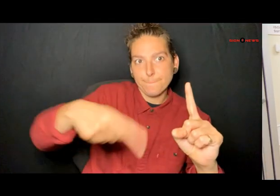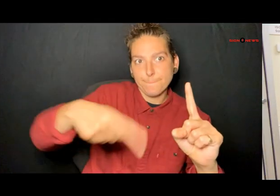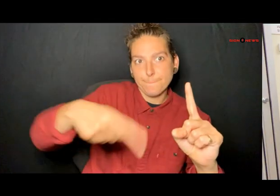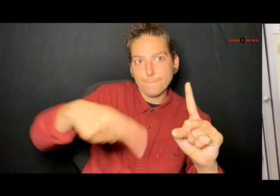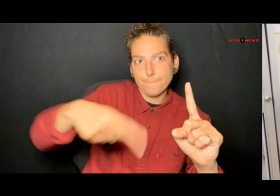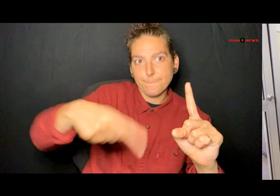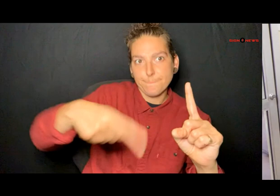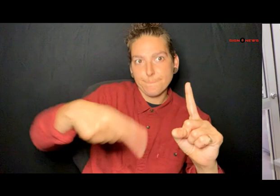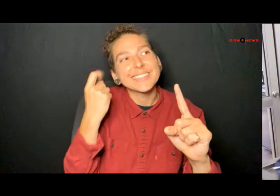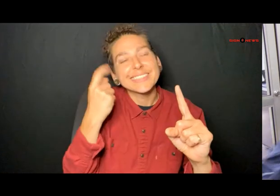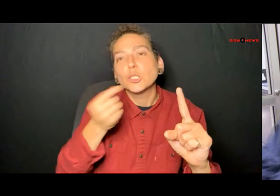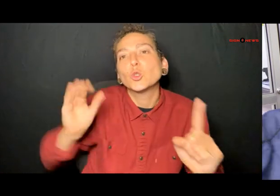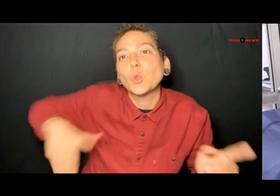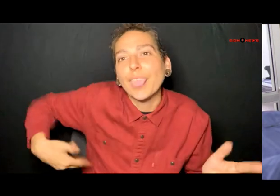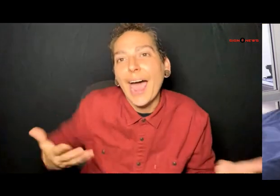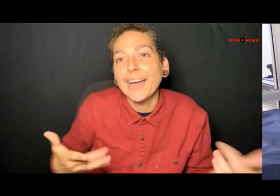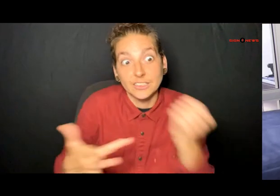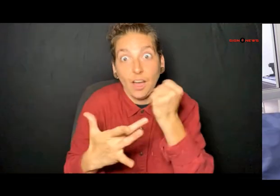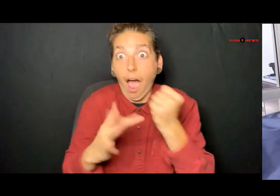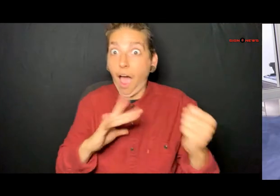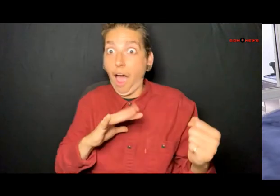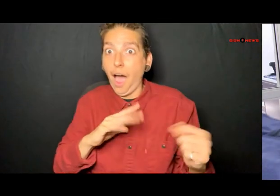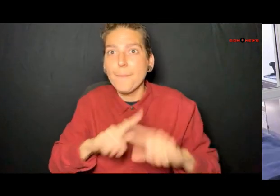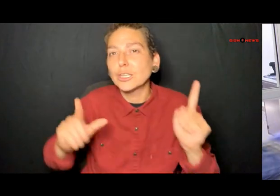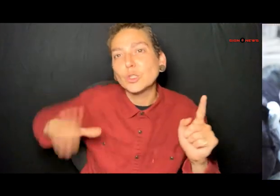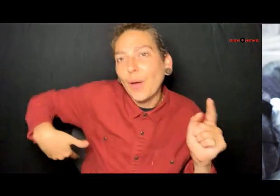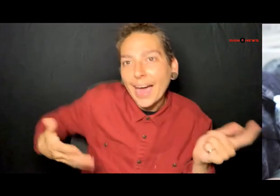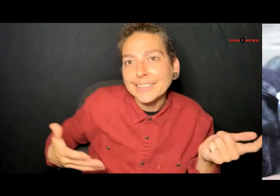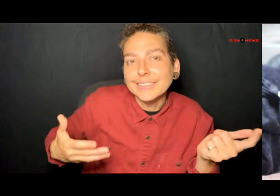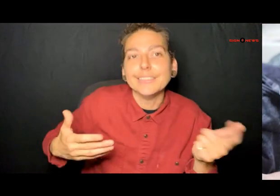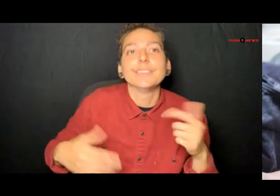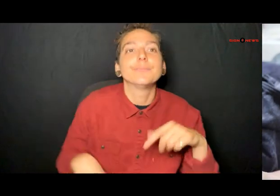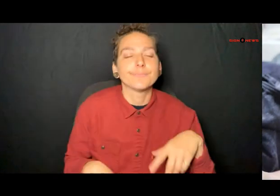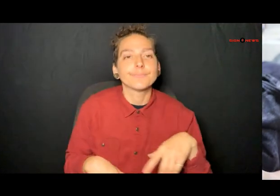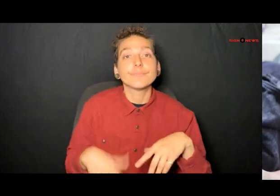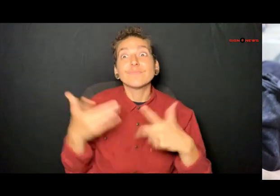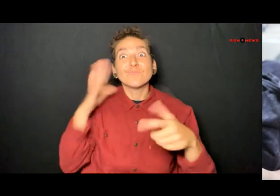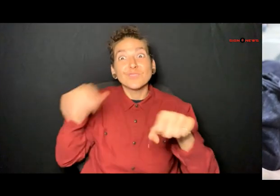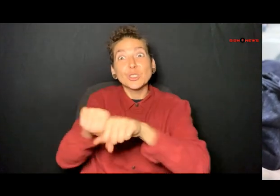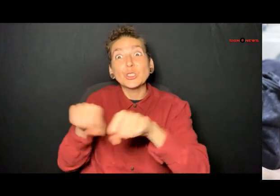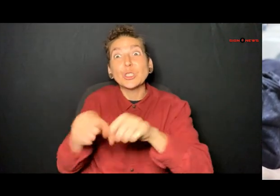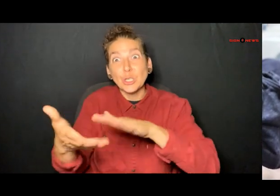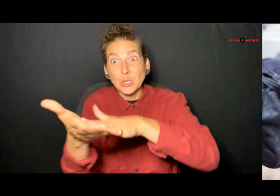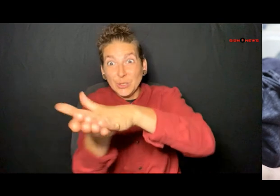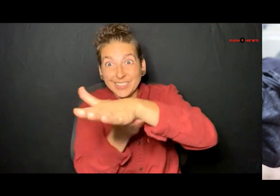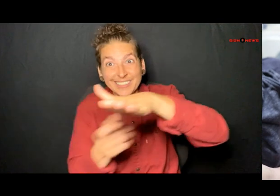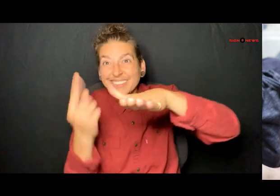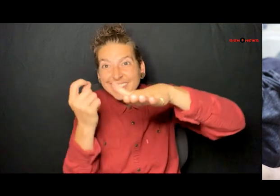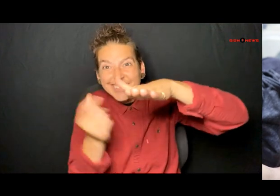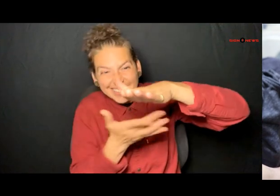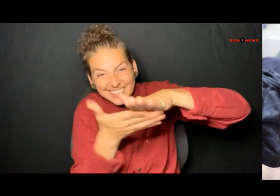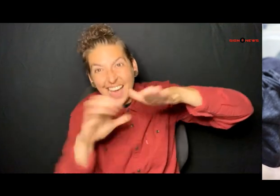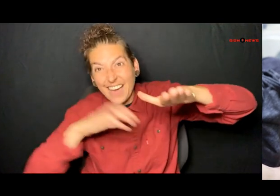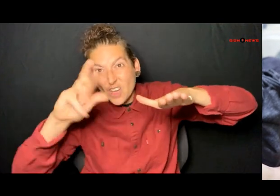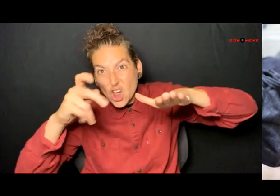migrants why do you think they would put carpet on the bottom of their shoes to erase their footprint exactly